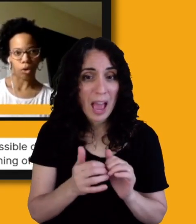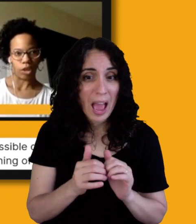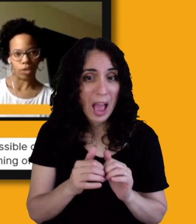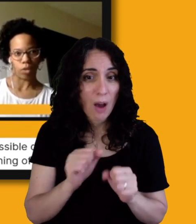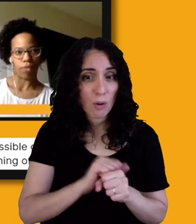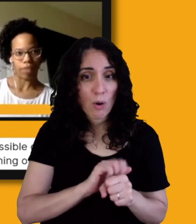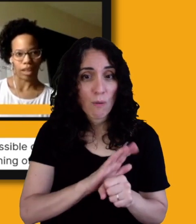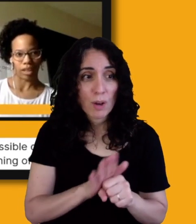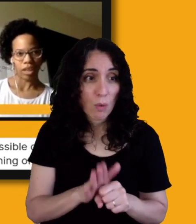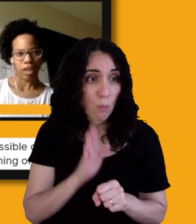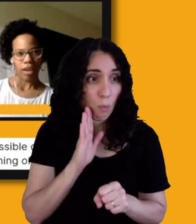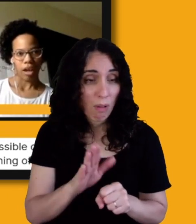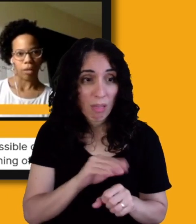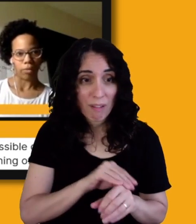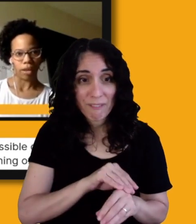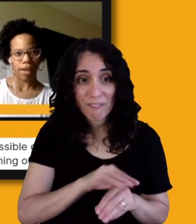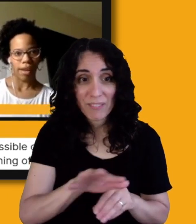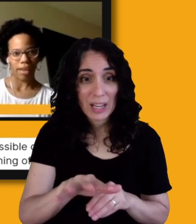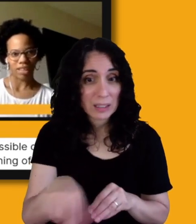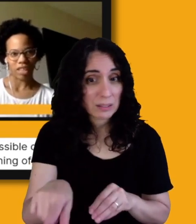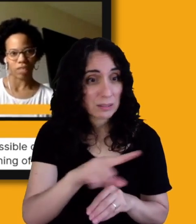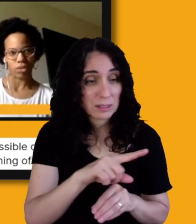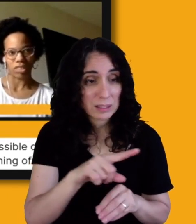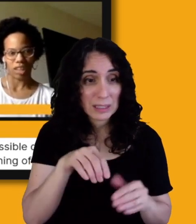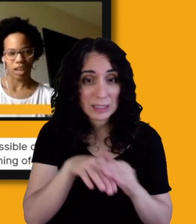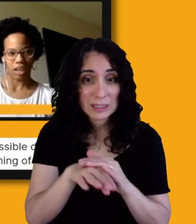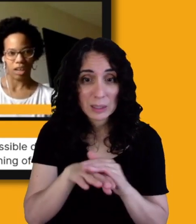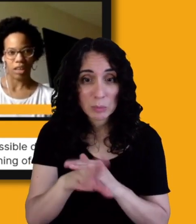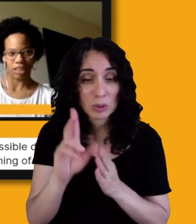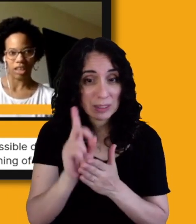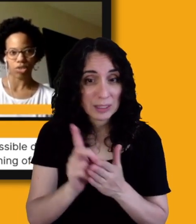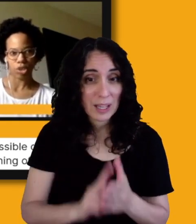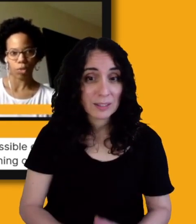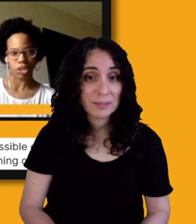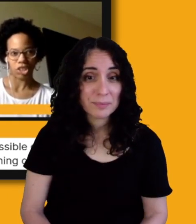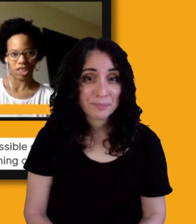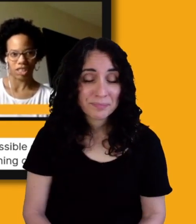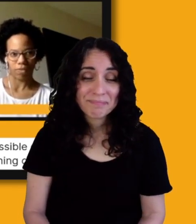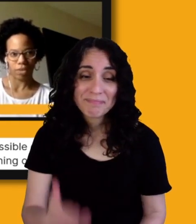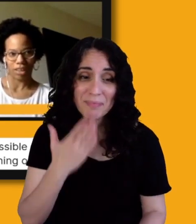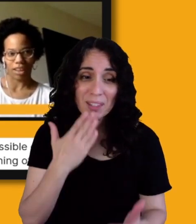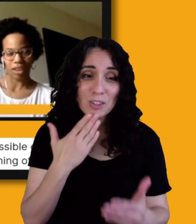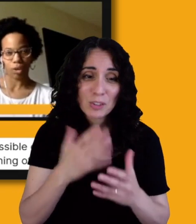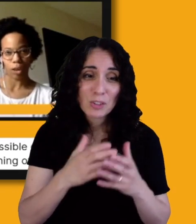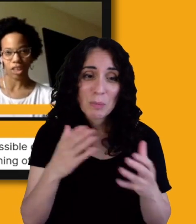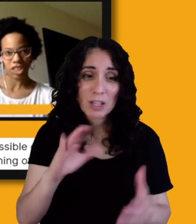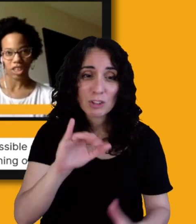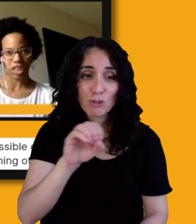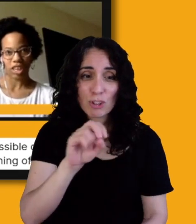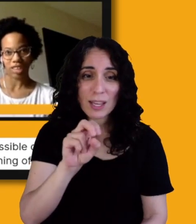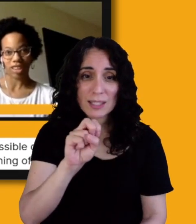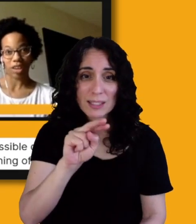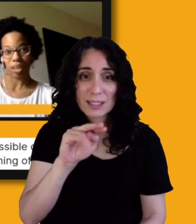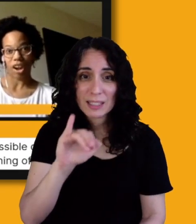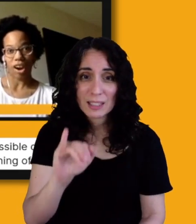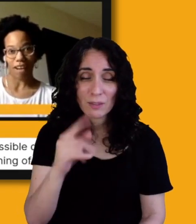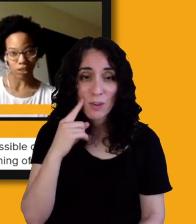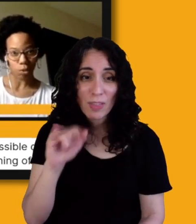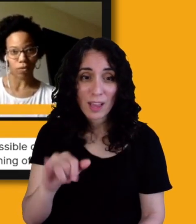will affect, um, accessible design. And thank you so much, Jazzy, for that question. It looks like we are. We could go